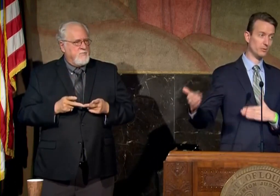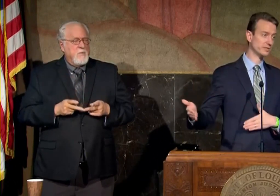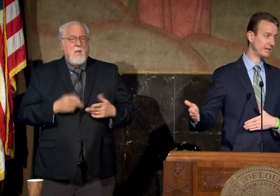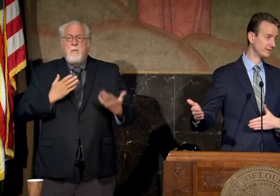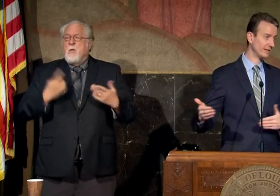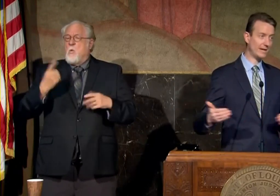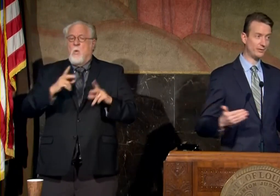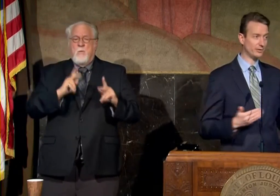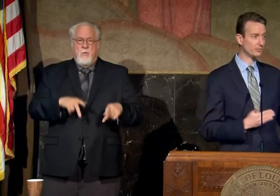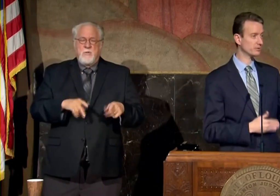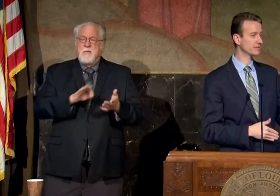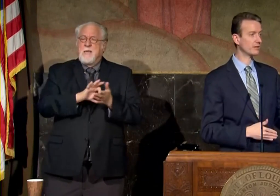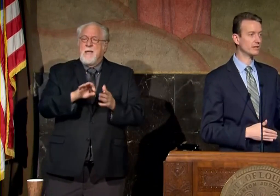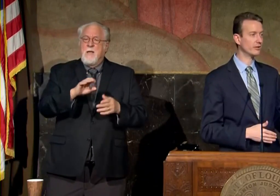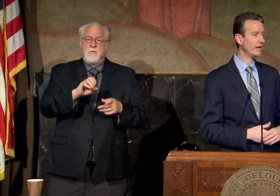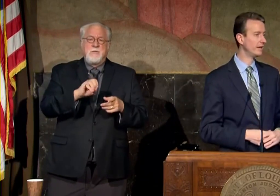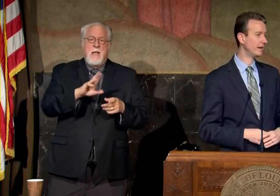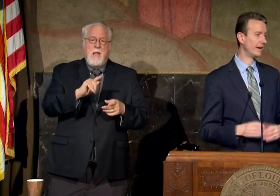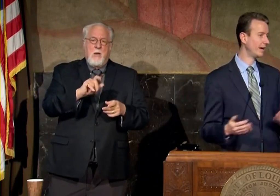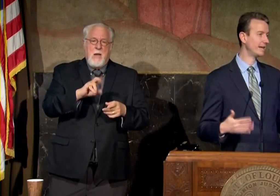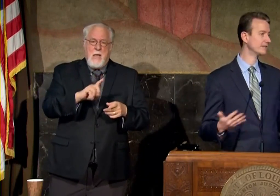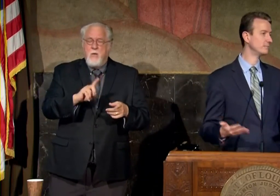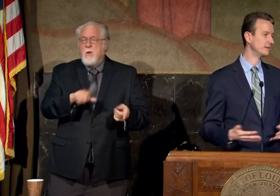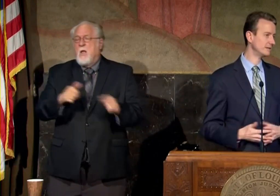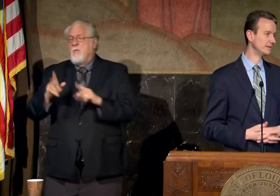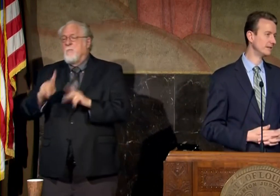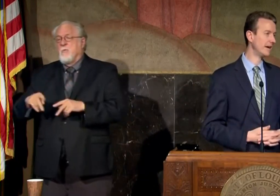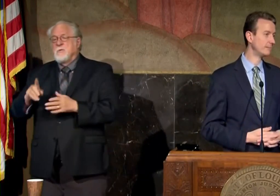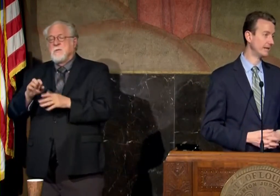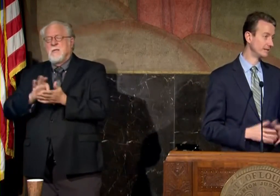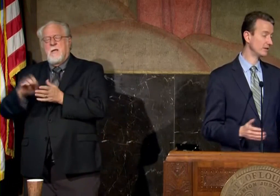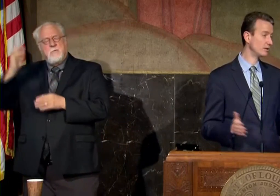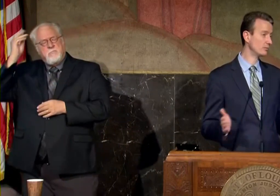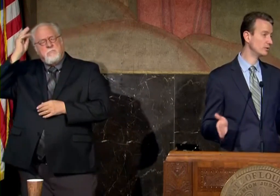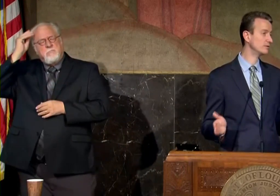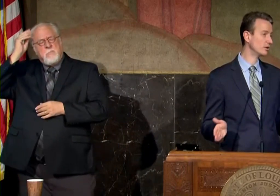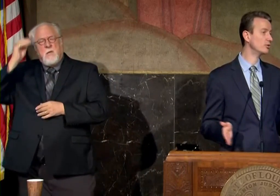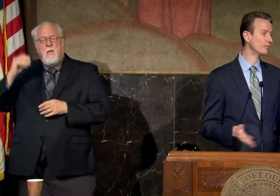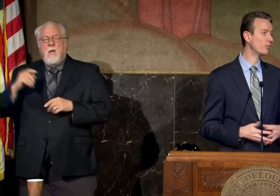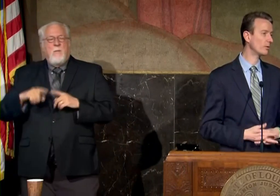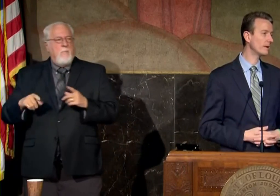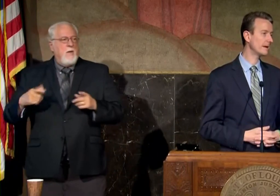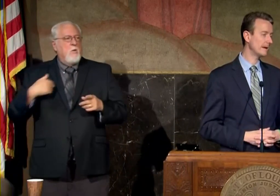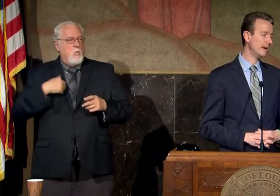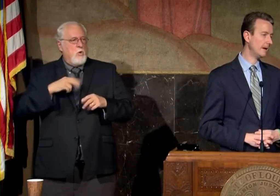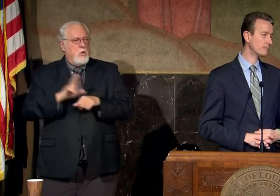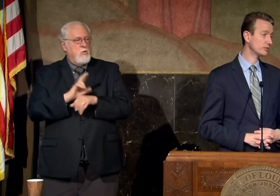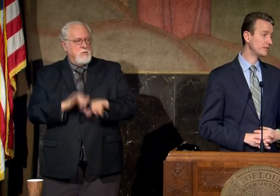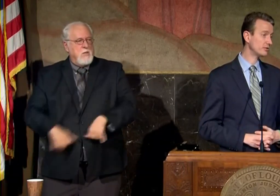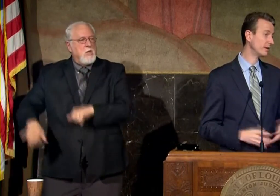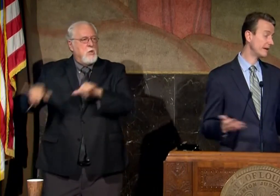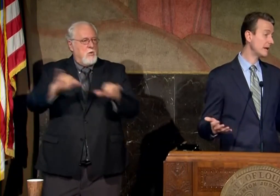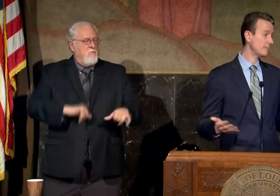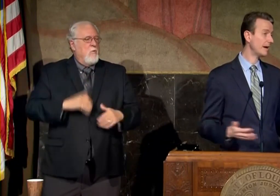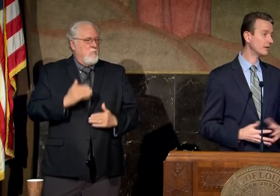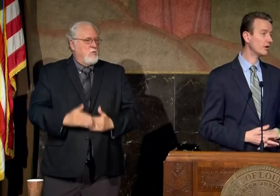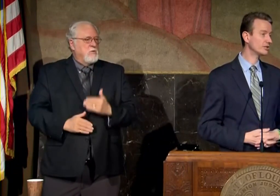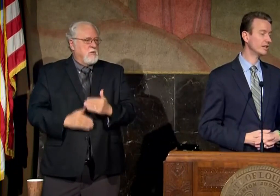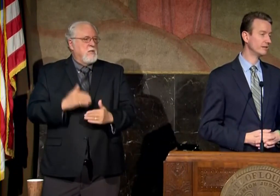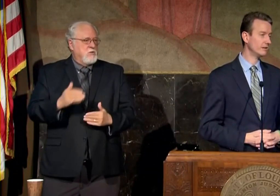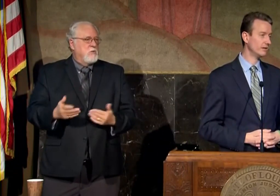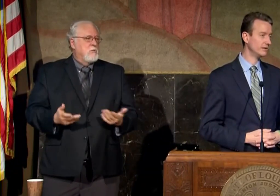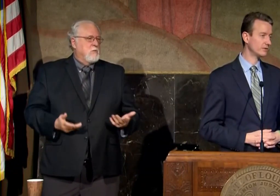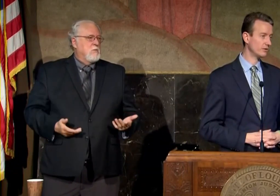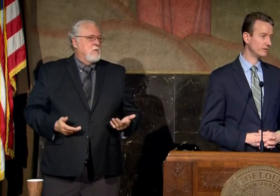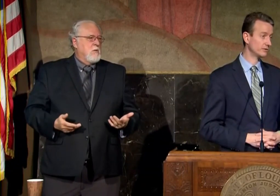be that one person counts out loud the other person's counting in their head i can't speak to to that but i can tell you that we're using a uniform uh procedure and by and large